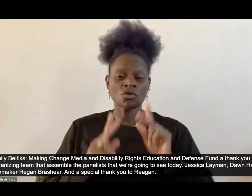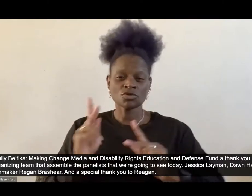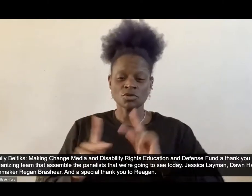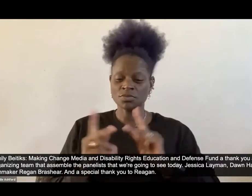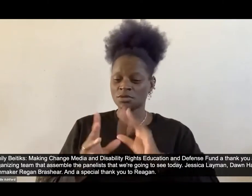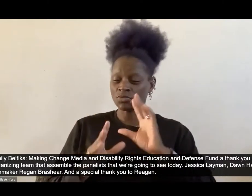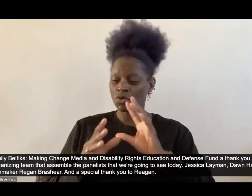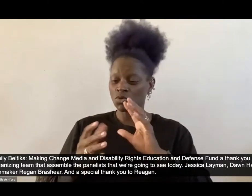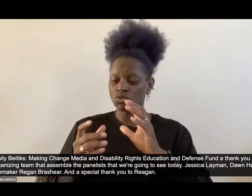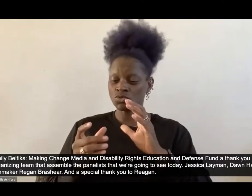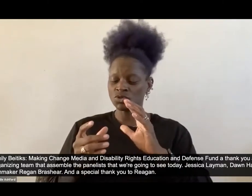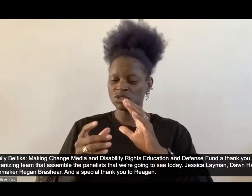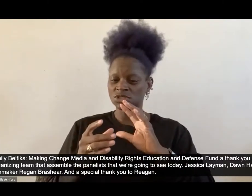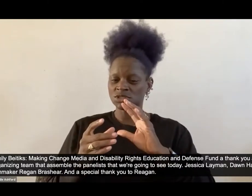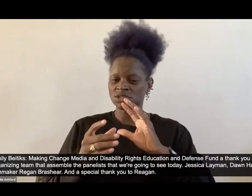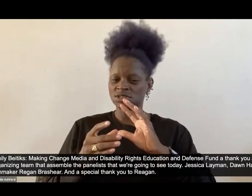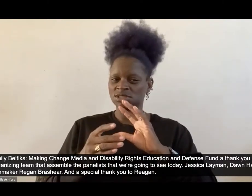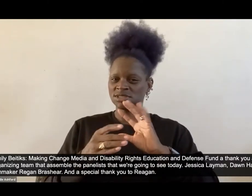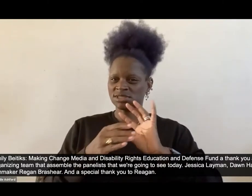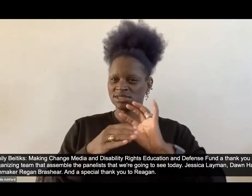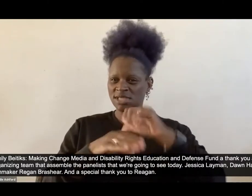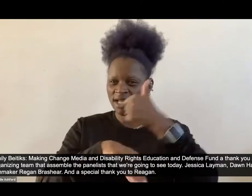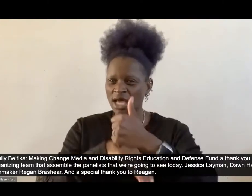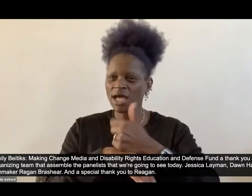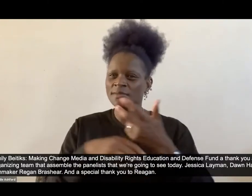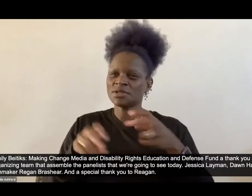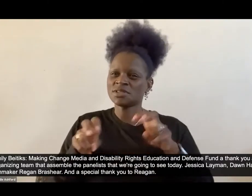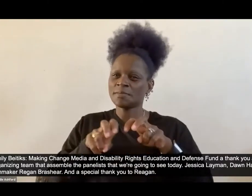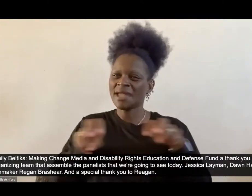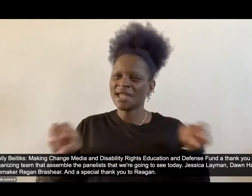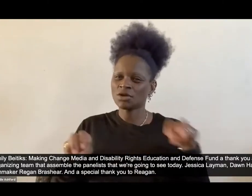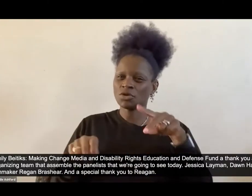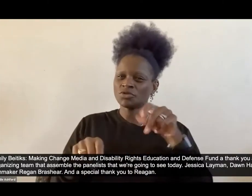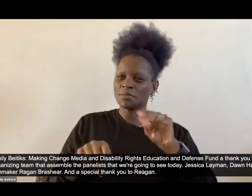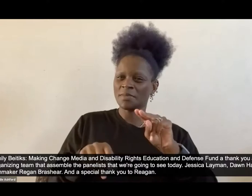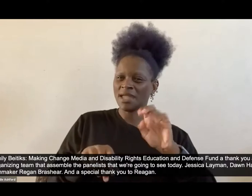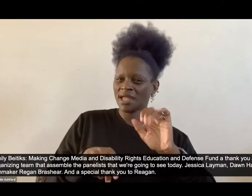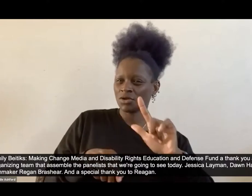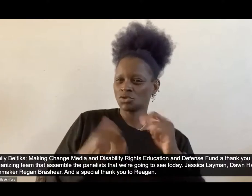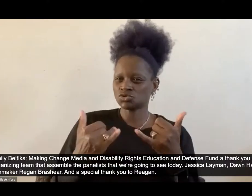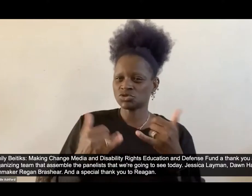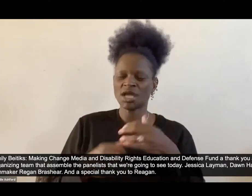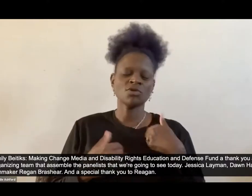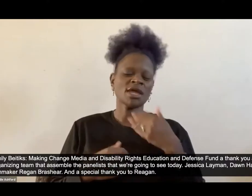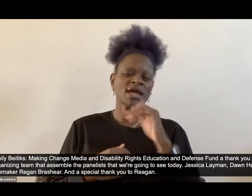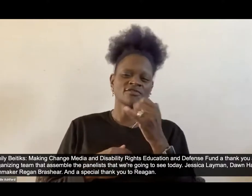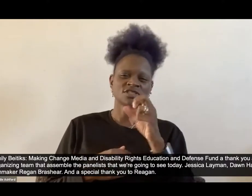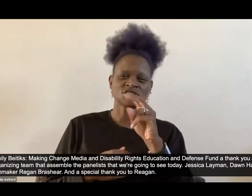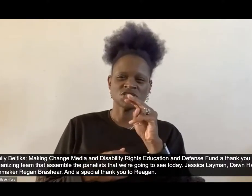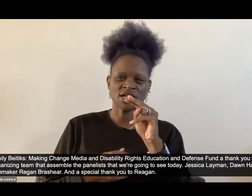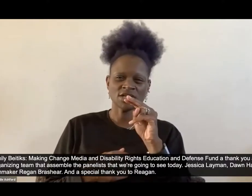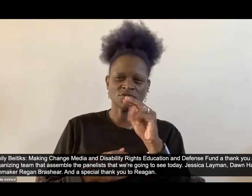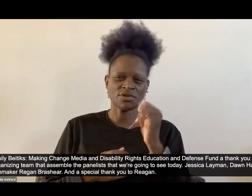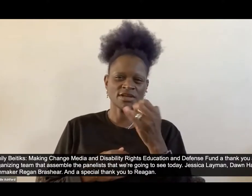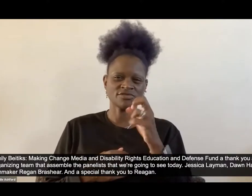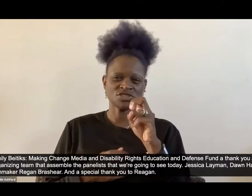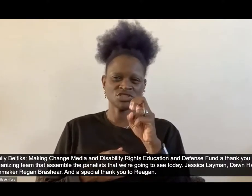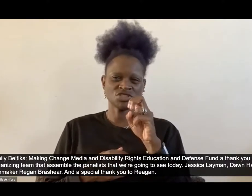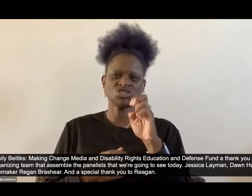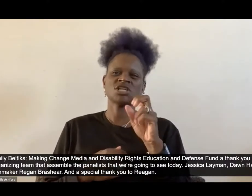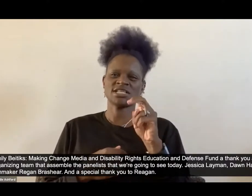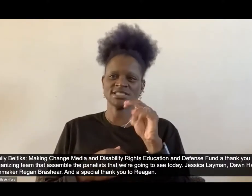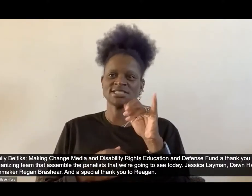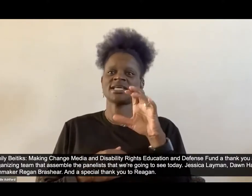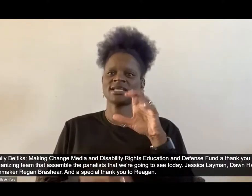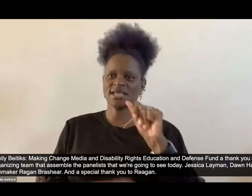that assembled the panelists that we're going to see today, Jessica Lehman, Dawn Haney, and